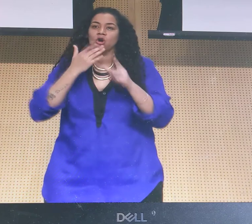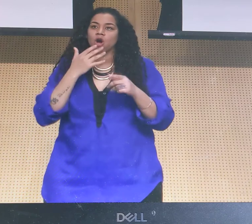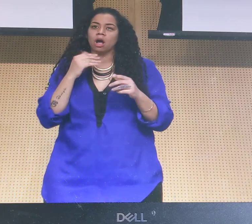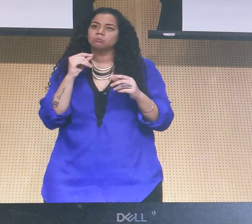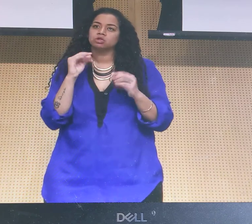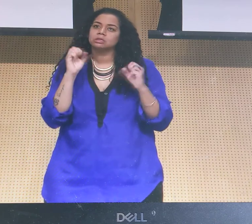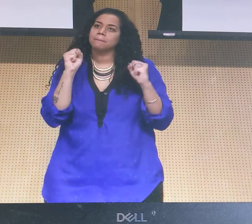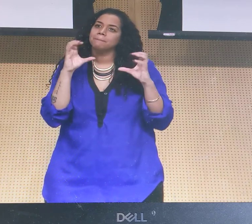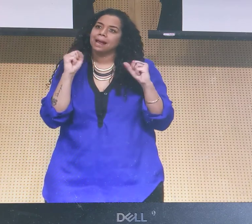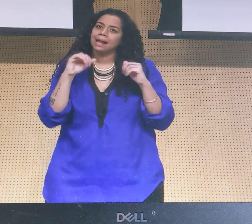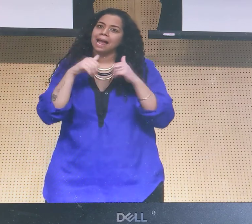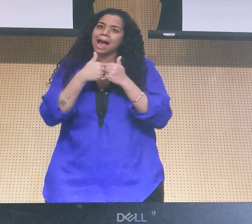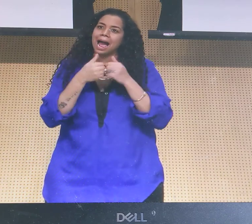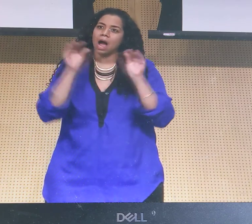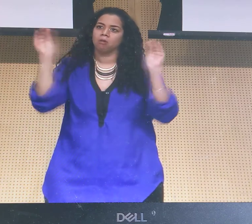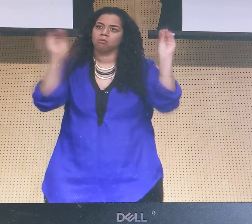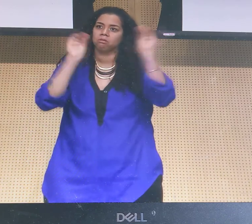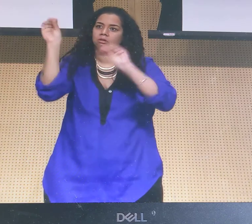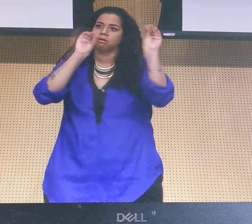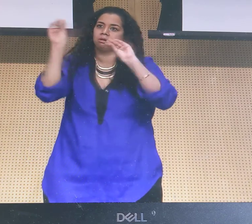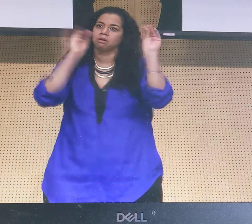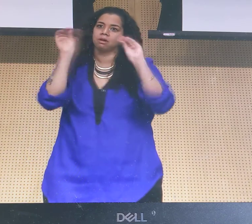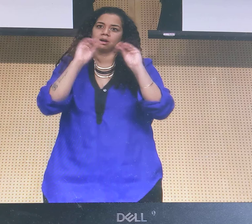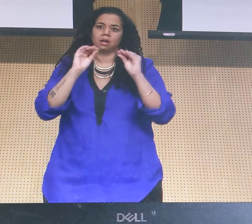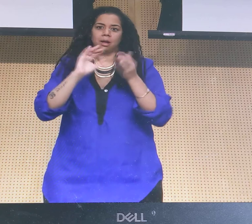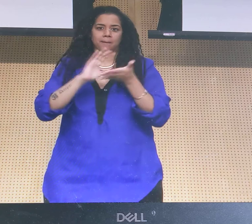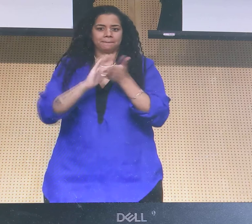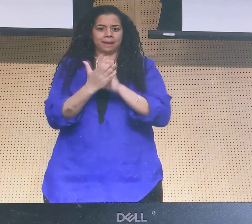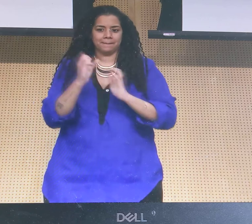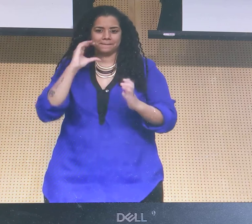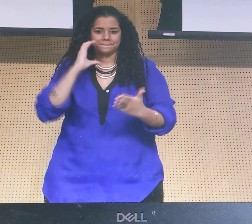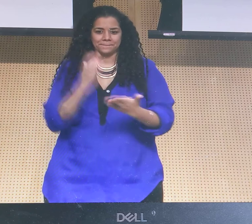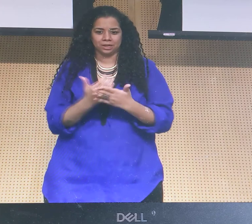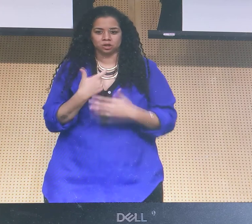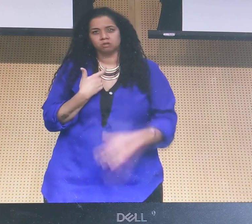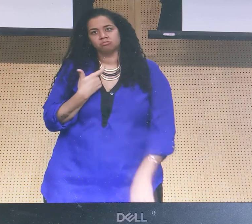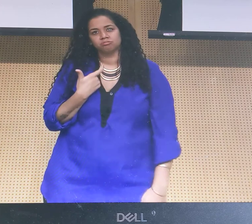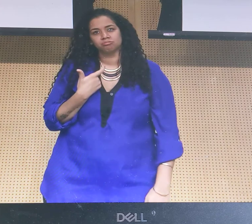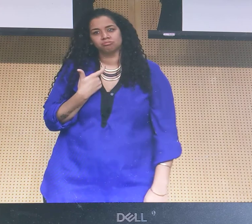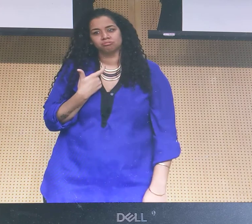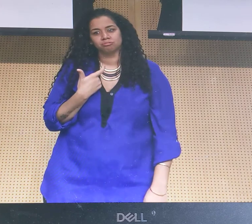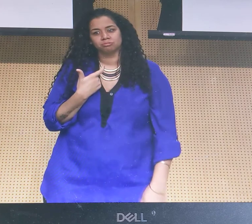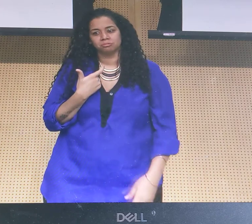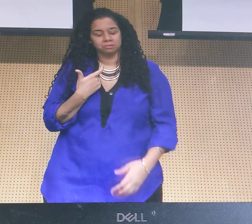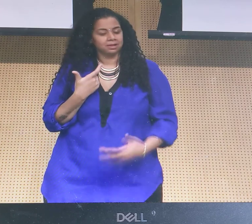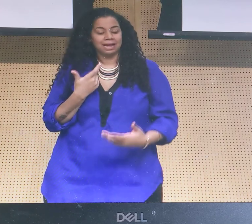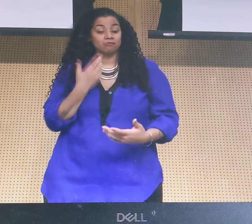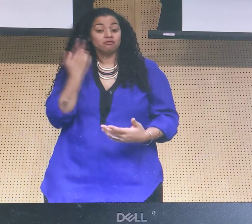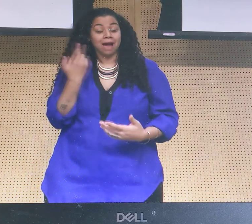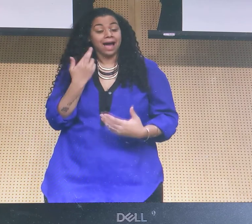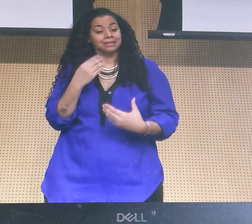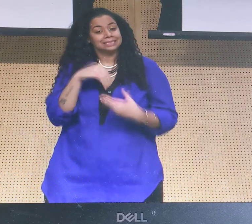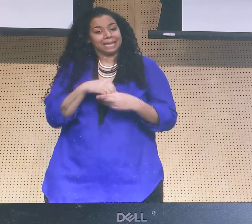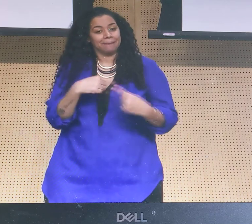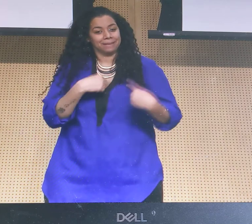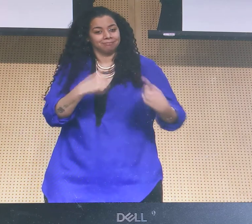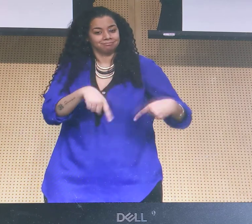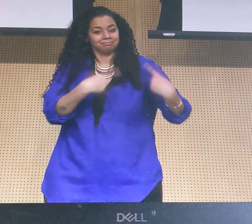And I thought, all those beautiful different colors placed in a way that creates this beautiful